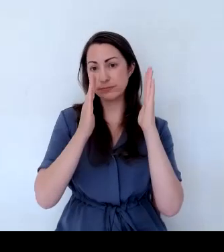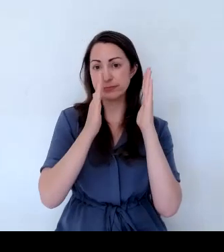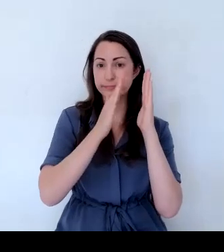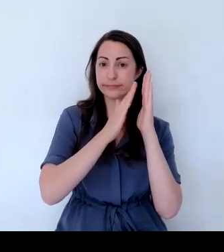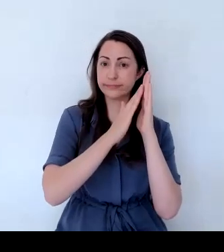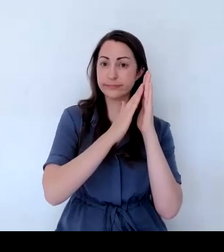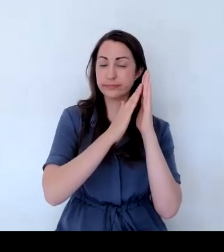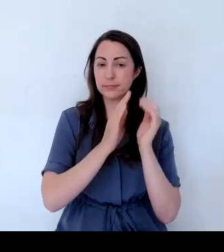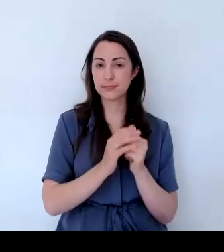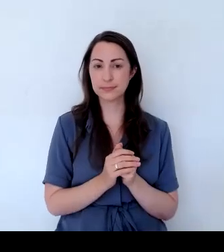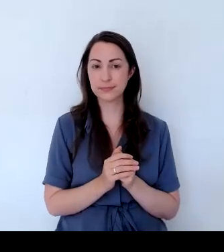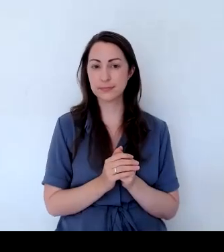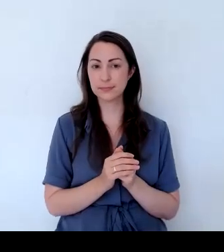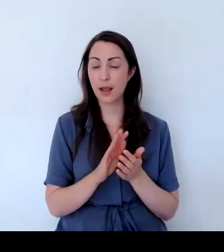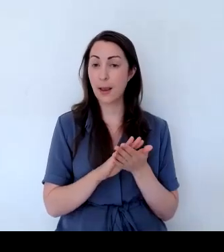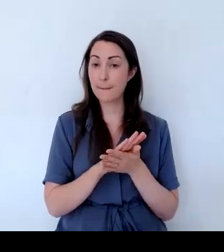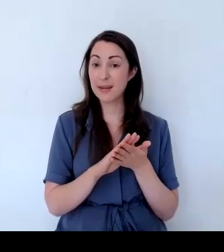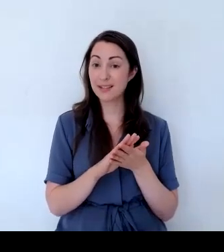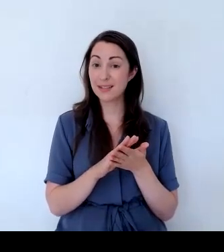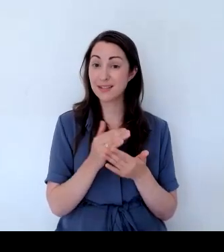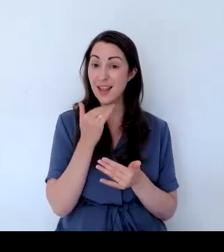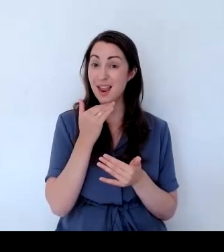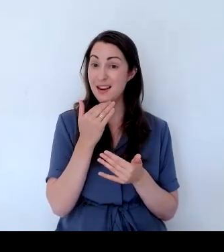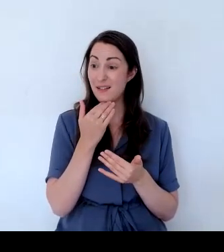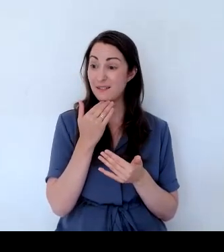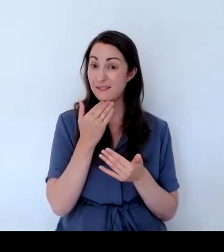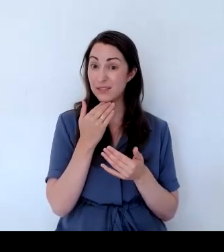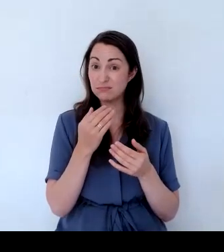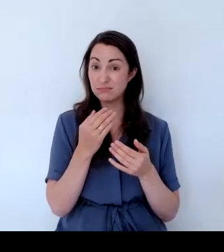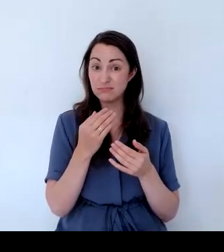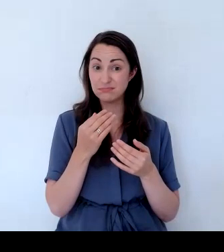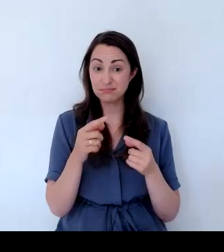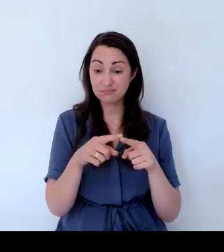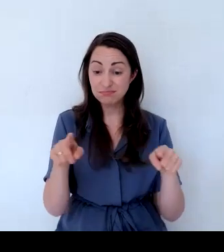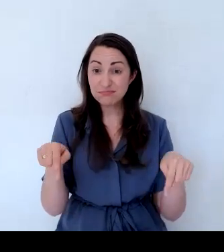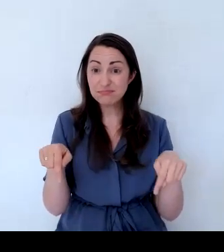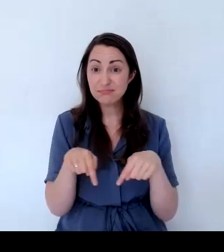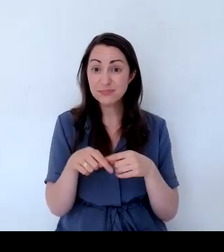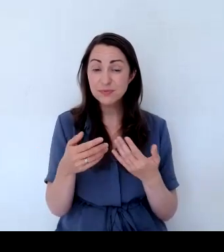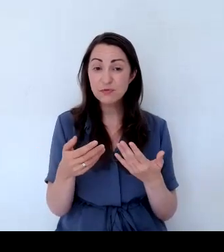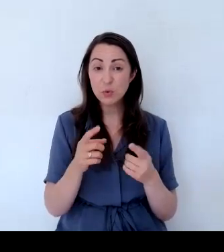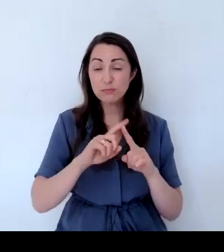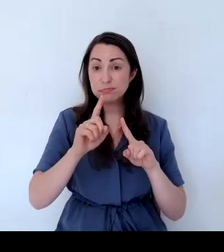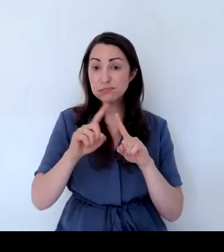And it means that you've got space for all of these herbs. Now in the top here,